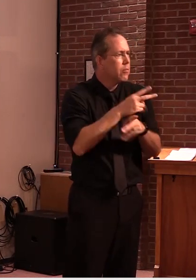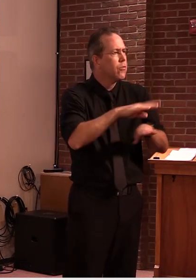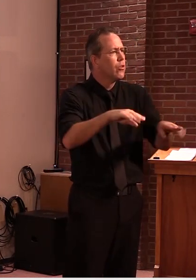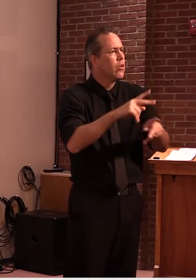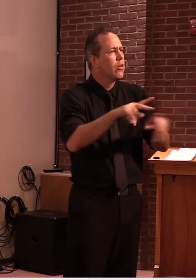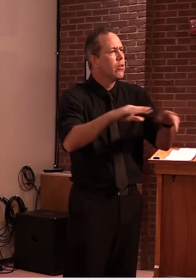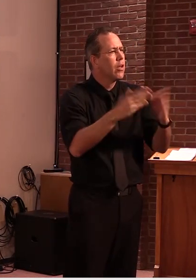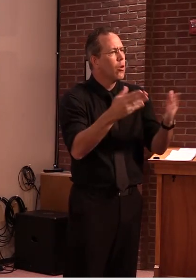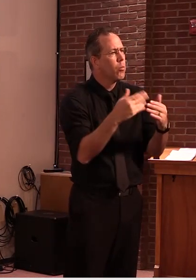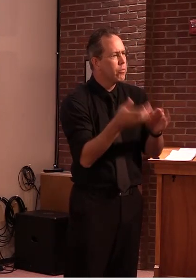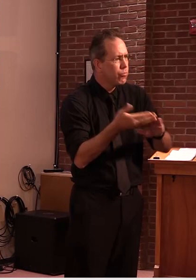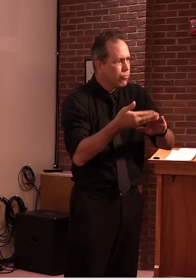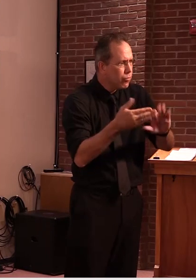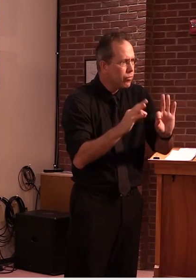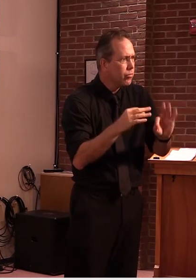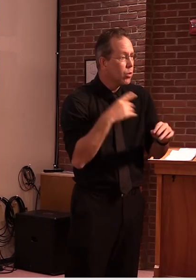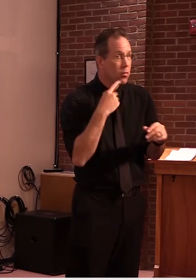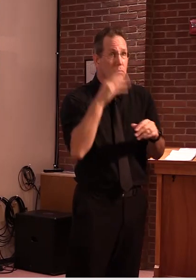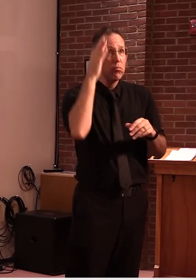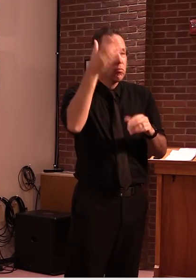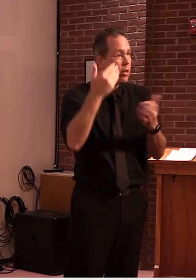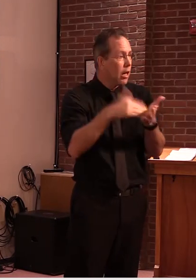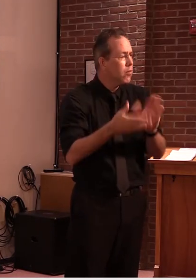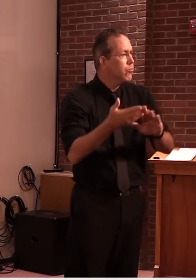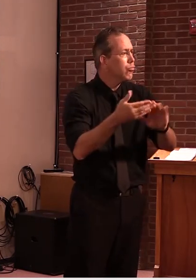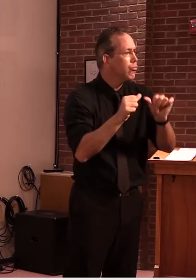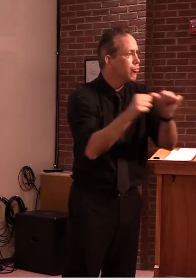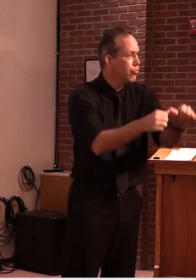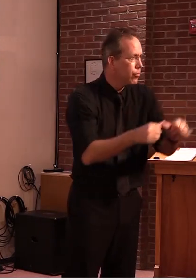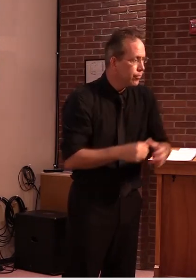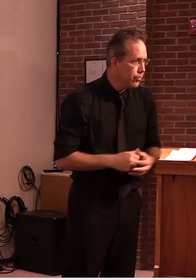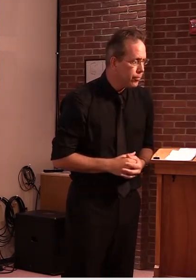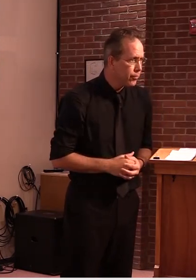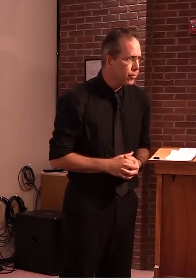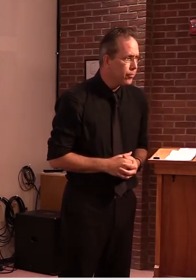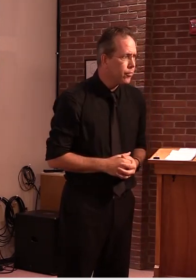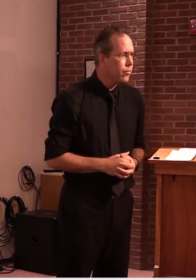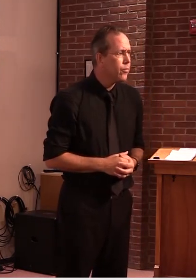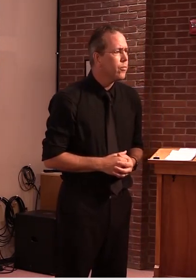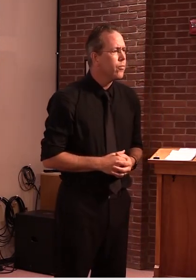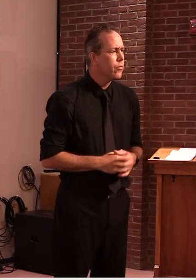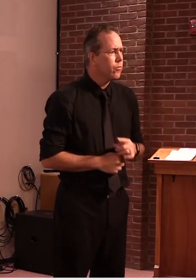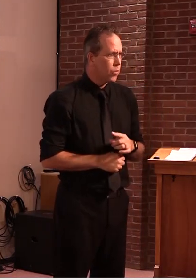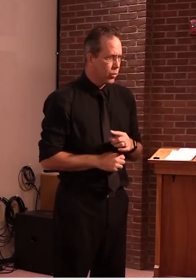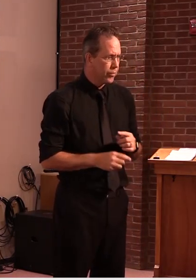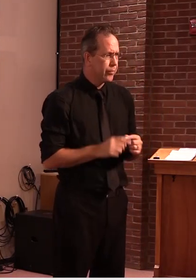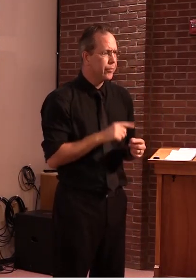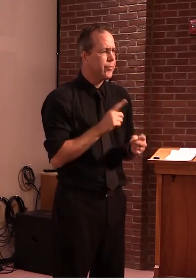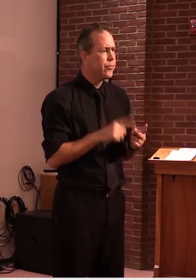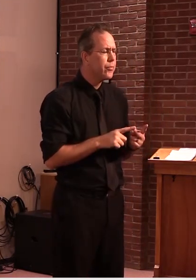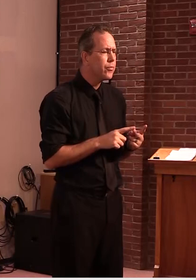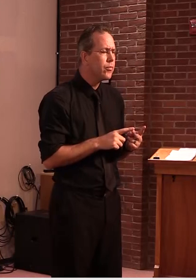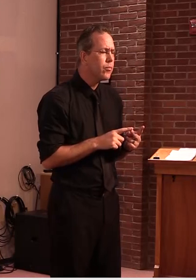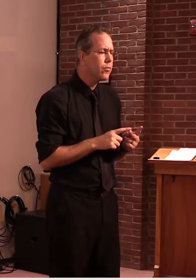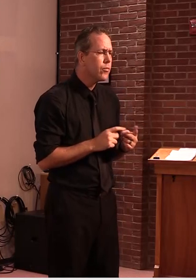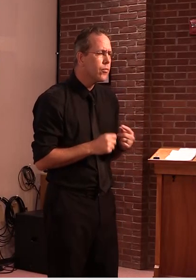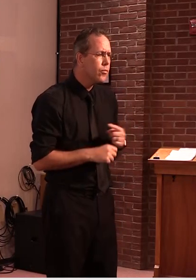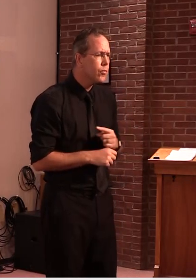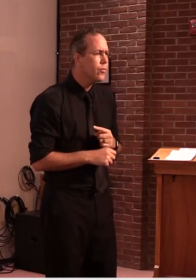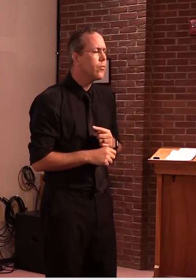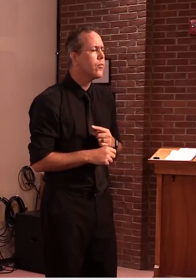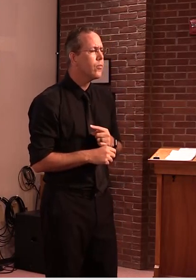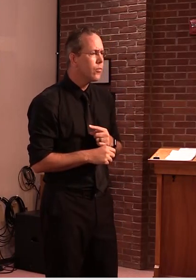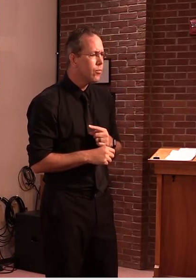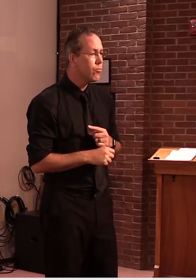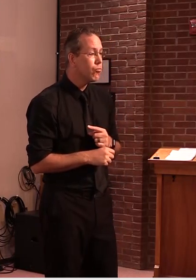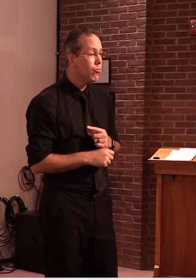we also offered right after we're starting to reopen a reopening sort